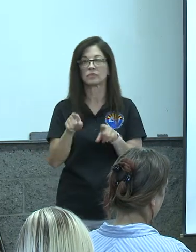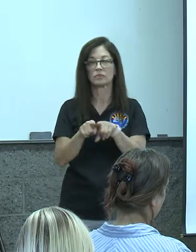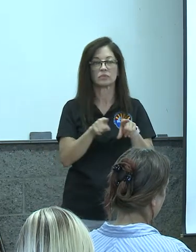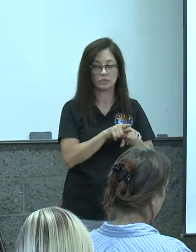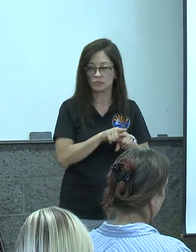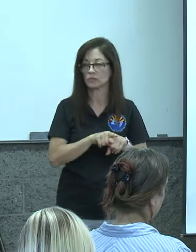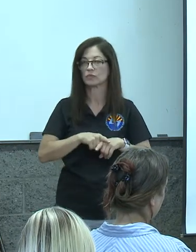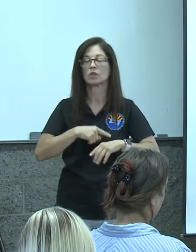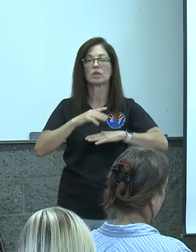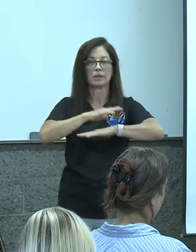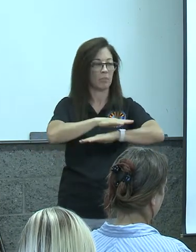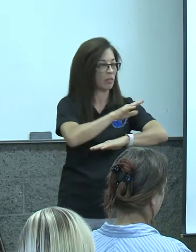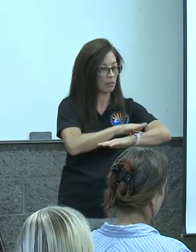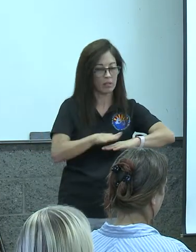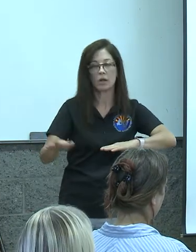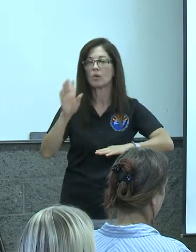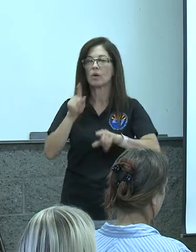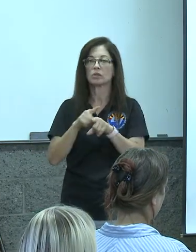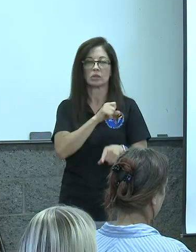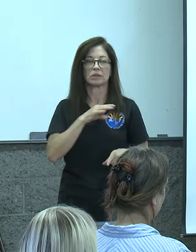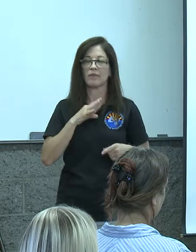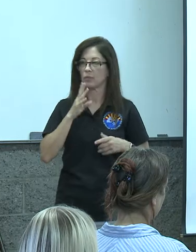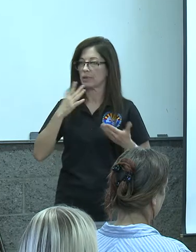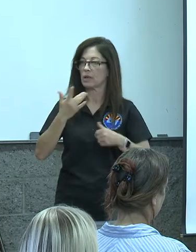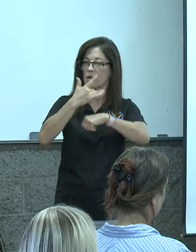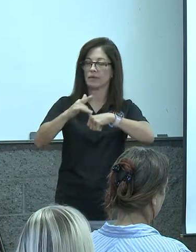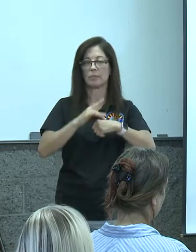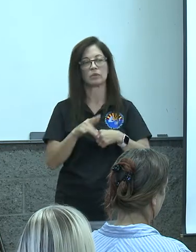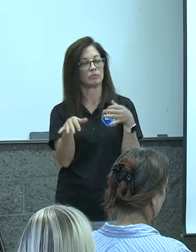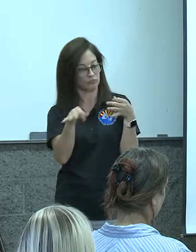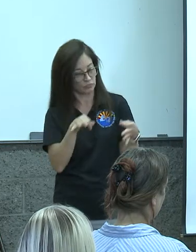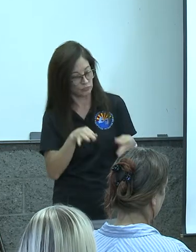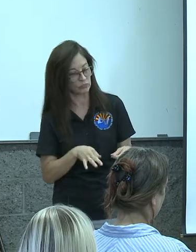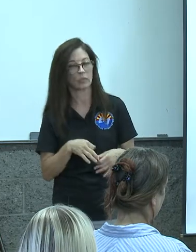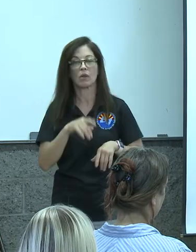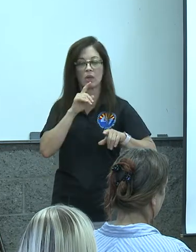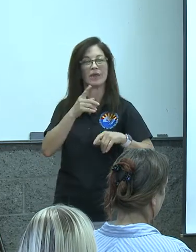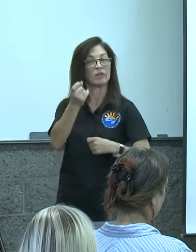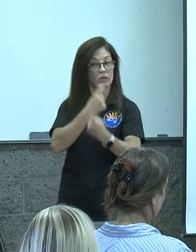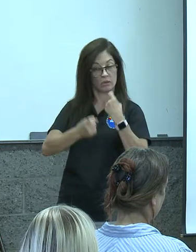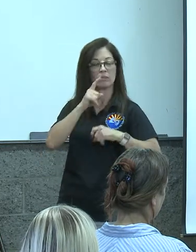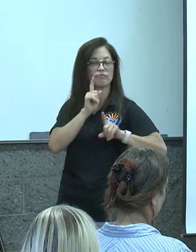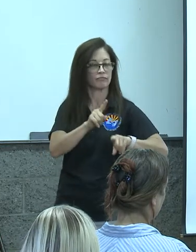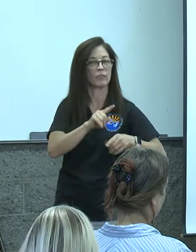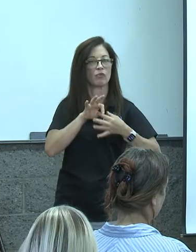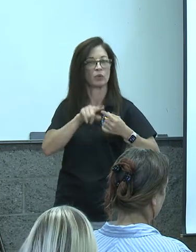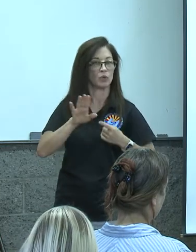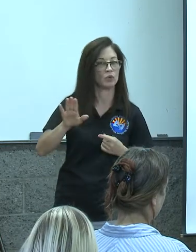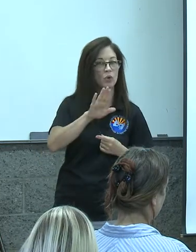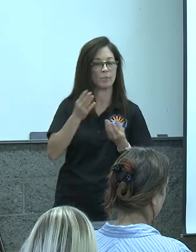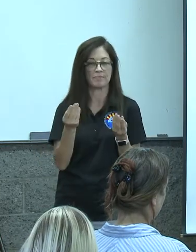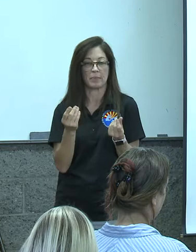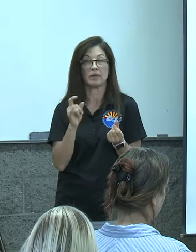we'll have staff on hand to answer questions and go into specific details about your property so if you have particular